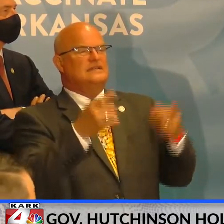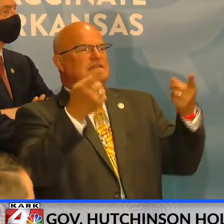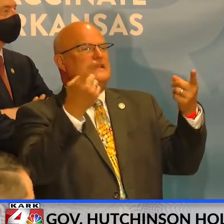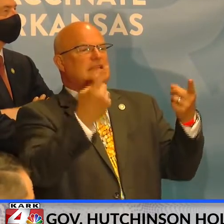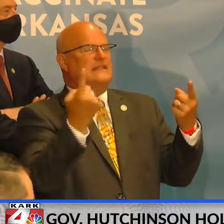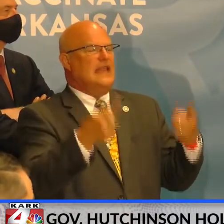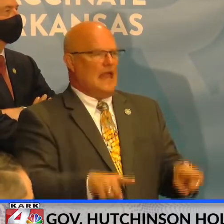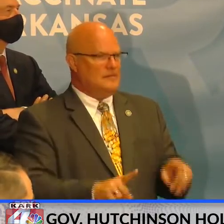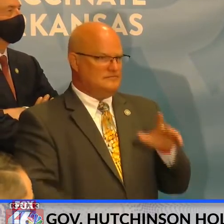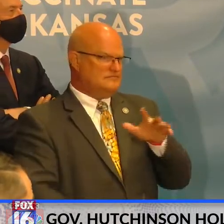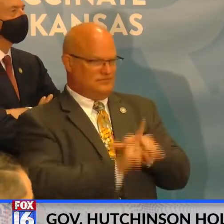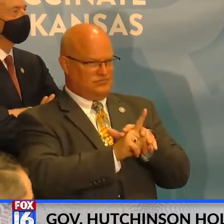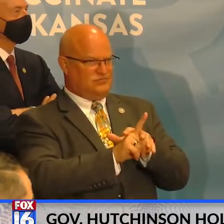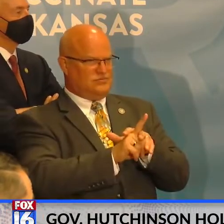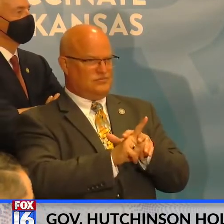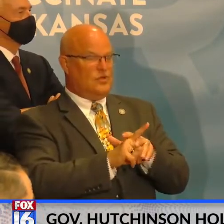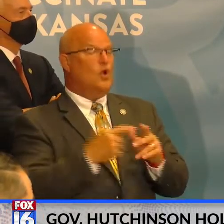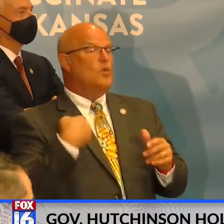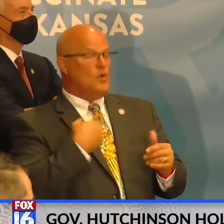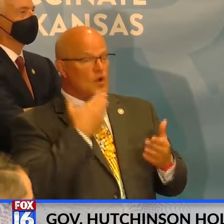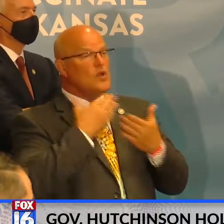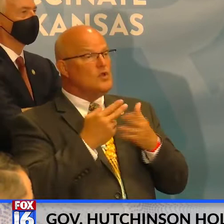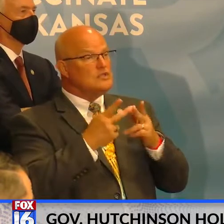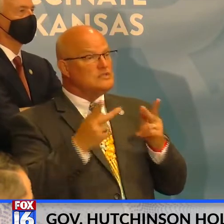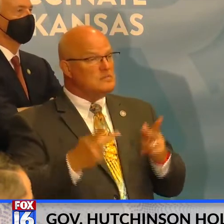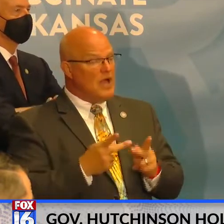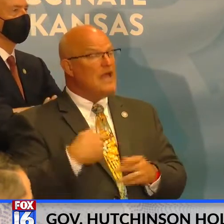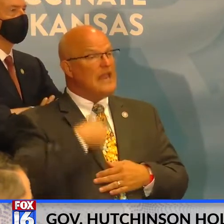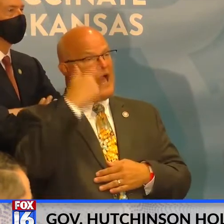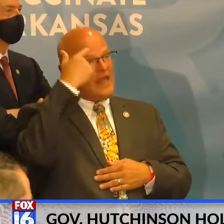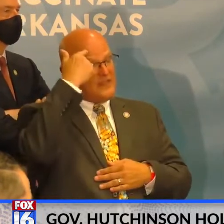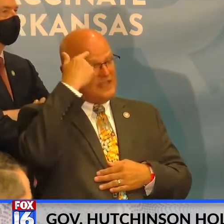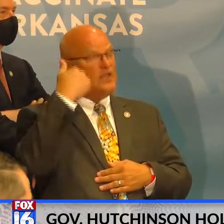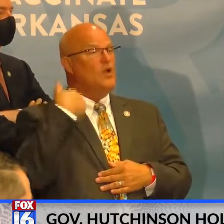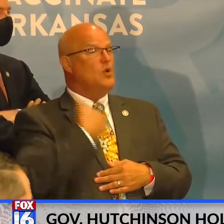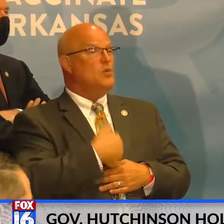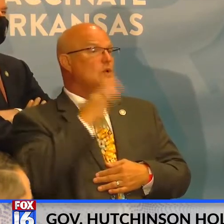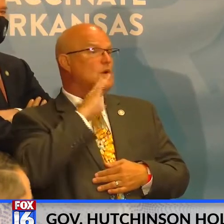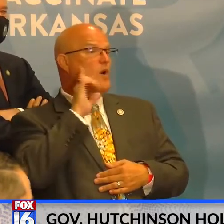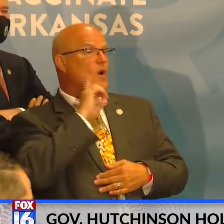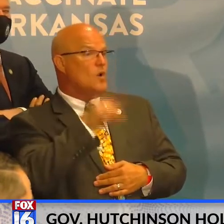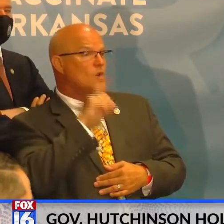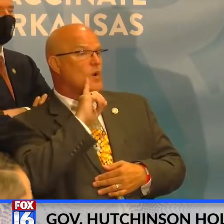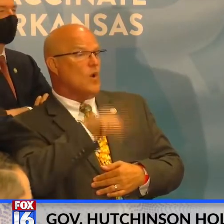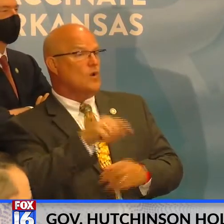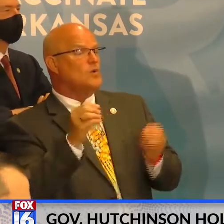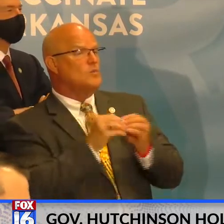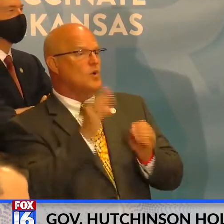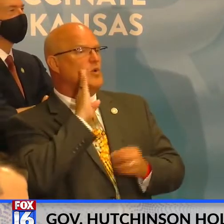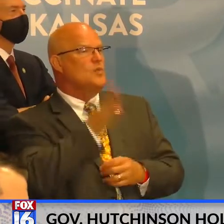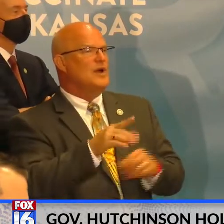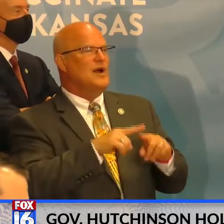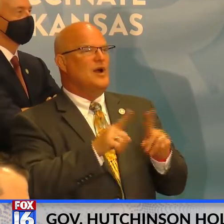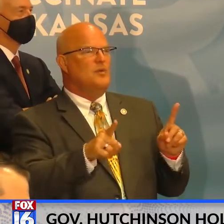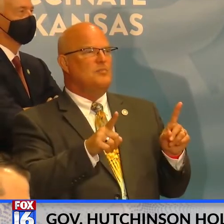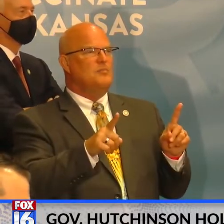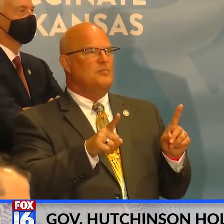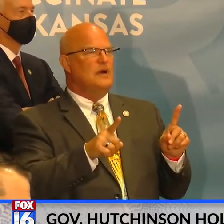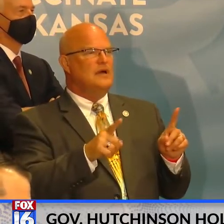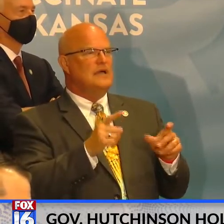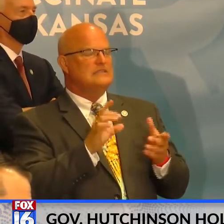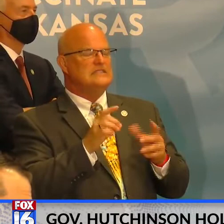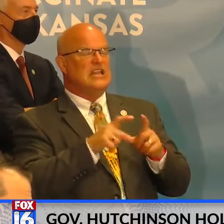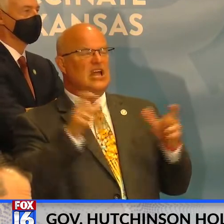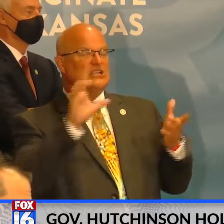that that that would come up. So we were in a good spot. And I think we will be ordering as we go. But I don't expect us to be making a